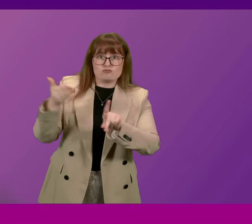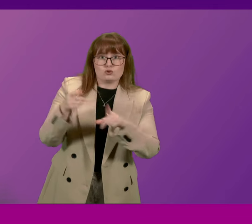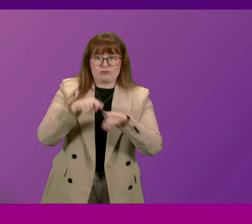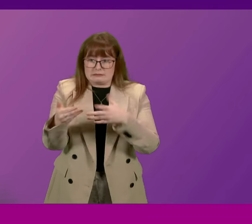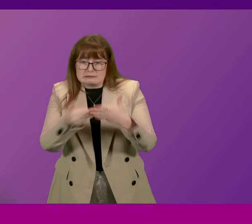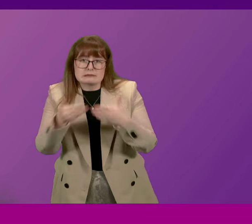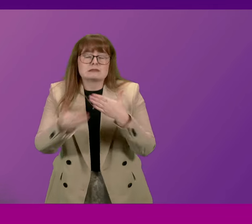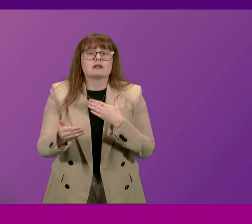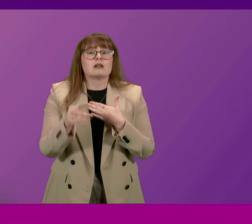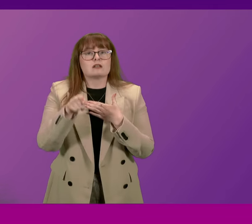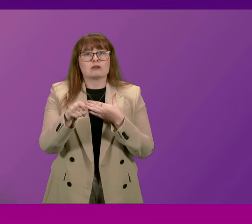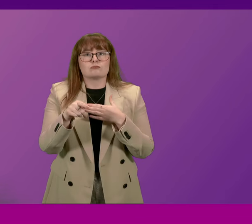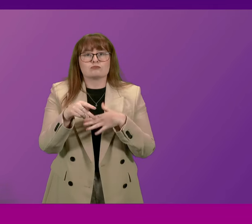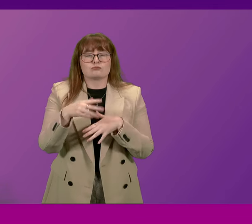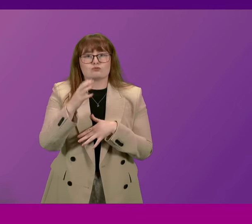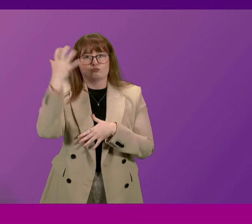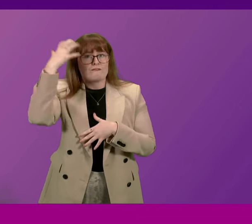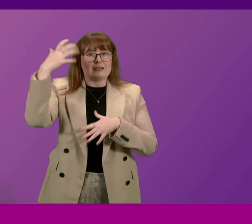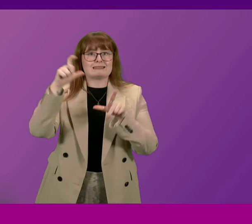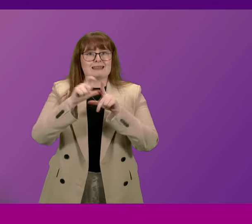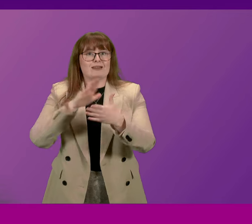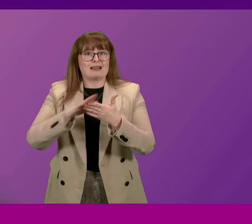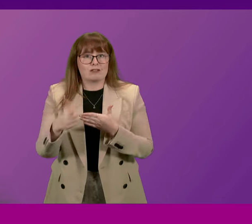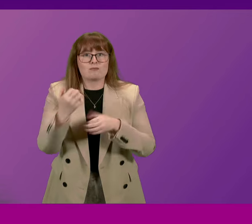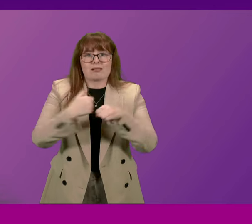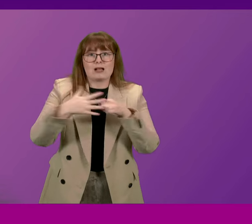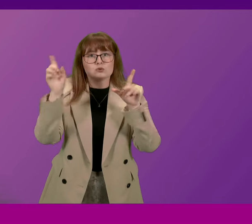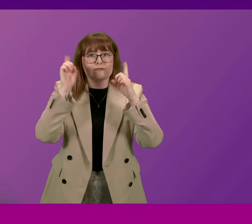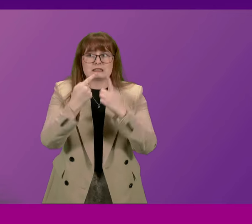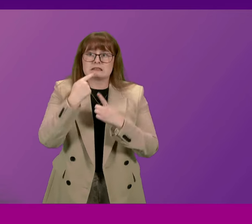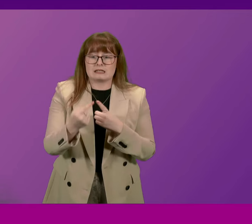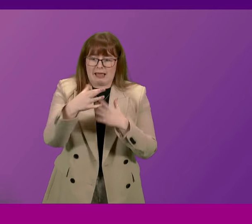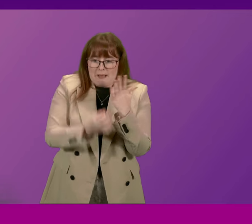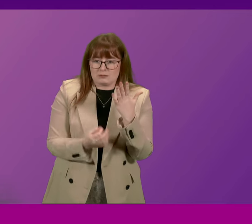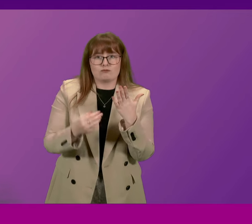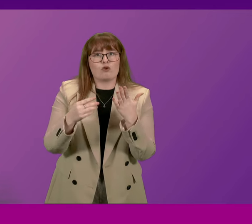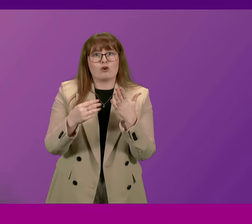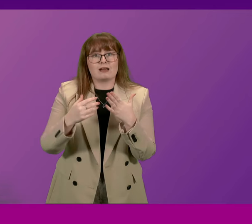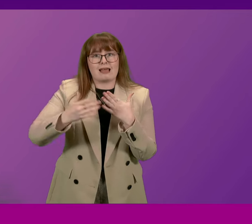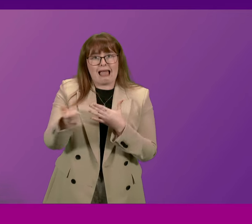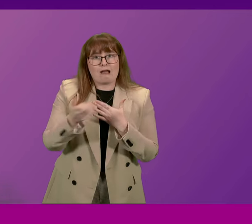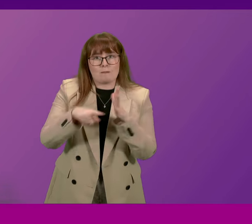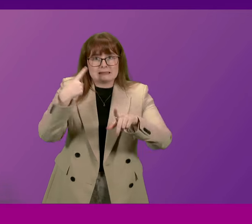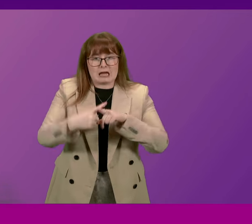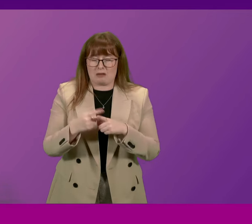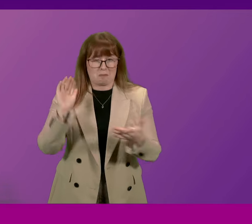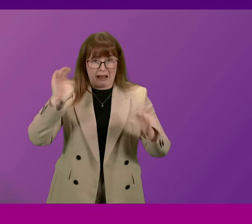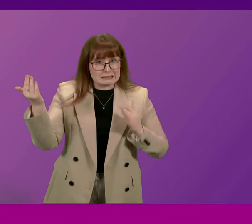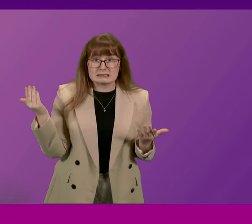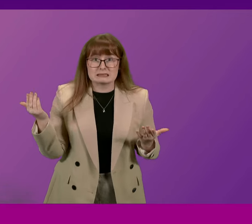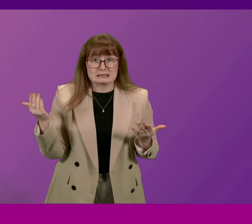their report, Professor David Heald of Glasgow University called elements of Scotland's income tax rates as ludicrous.